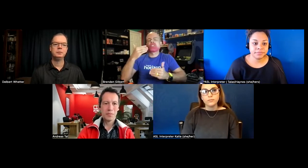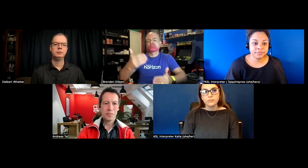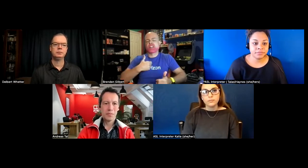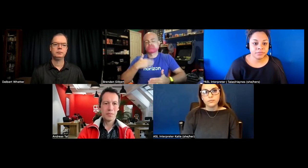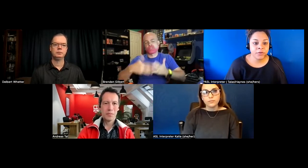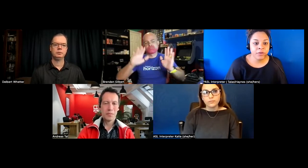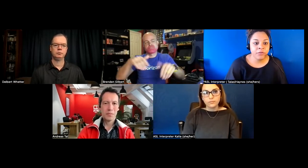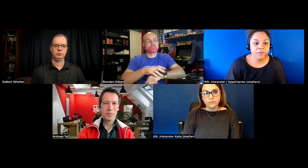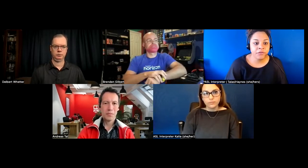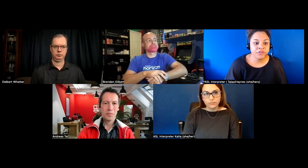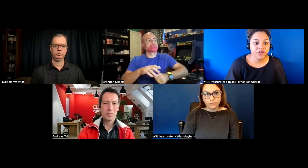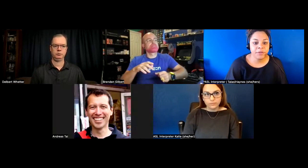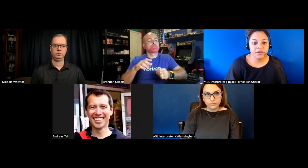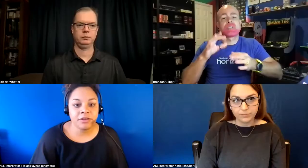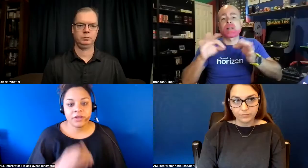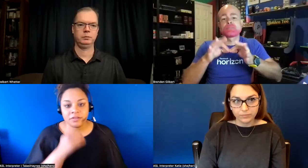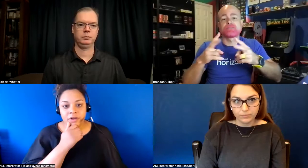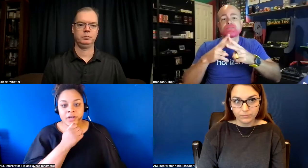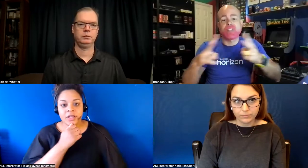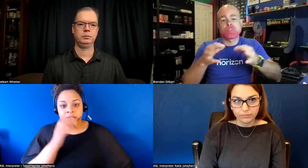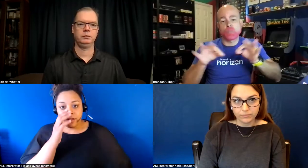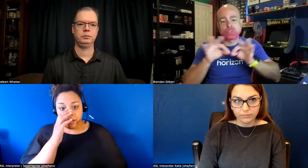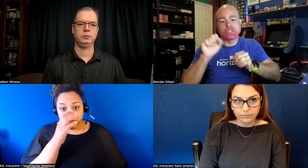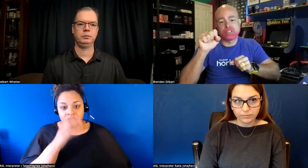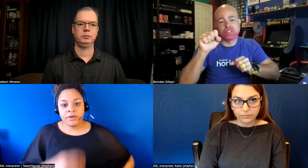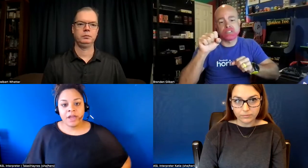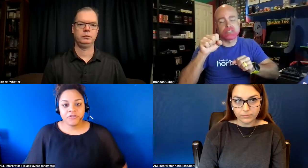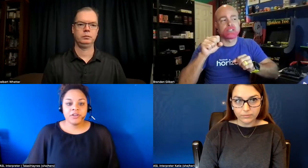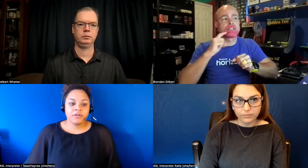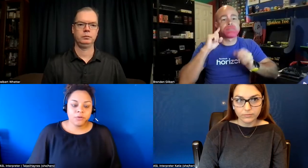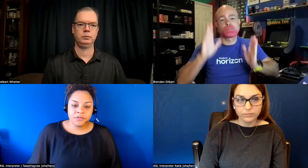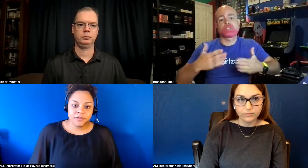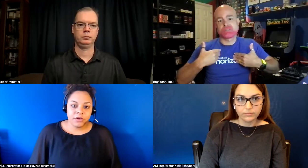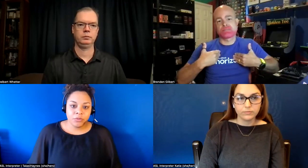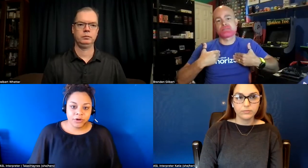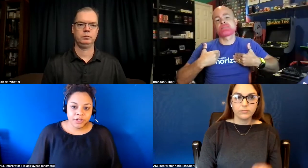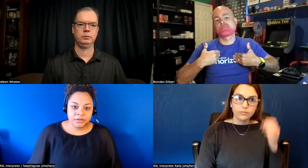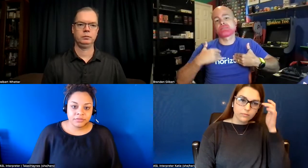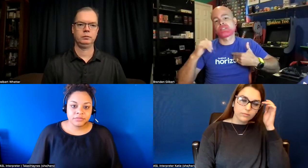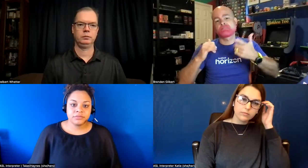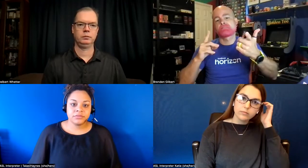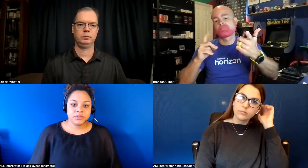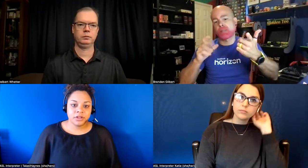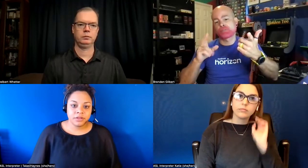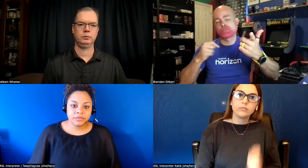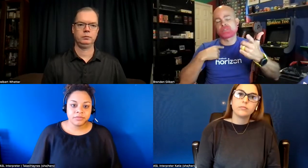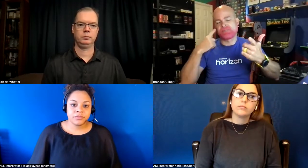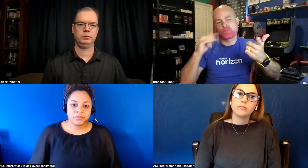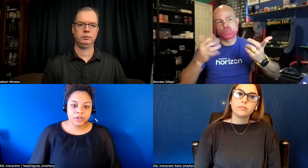other okay well feel free to chime in i'll go ahead and start um so captioning of course is very important um you know